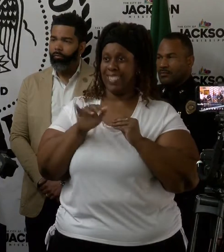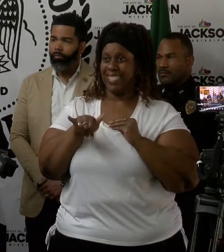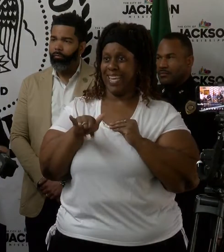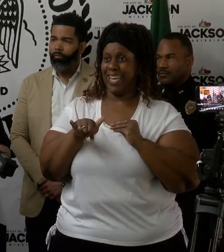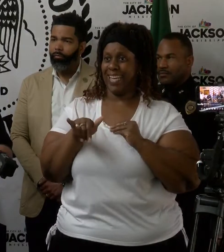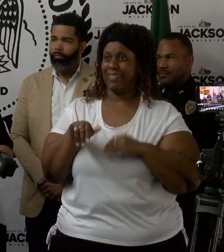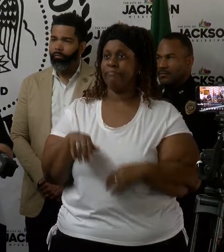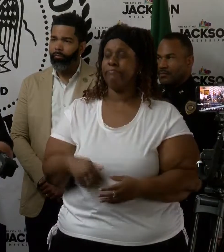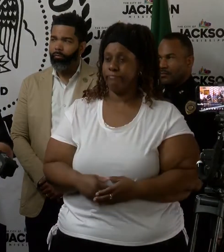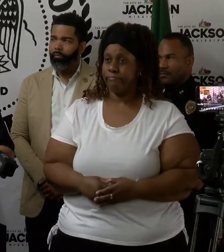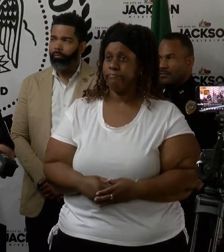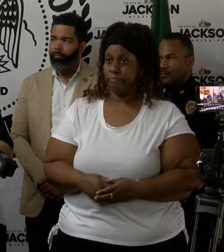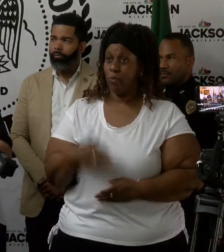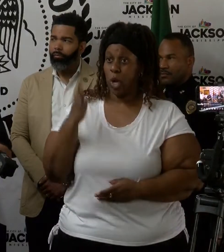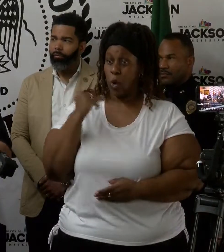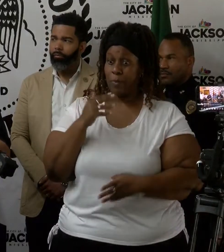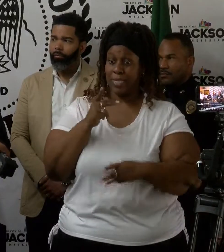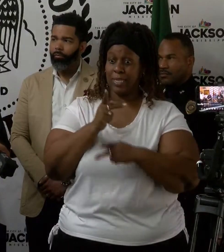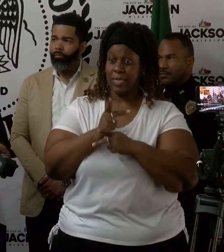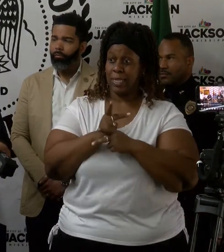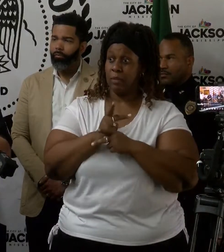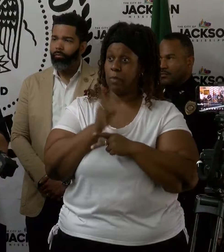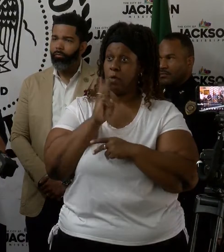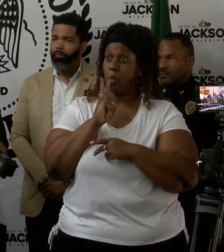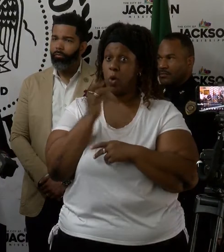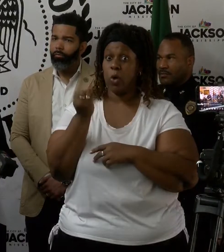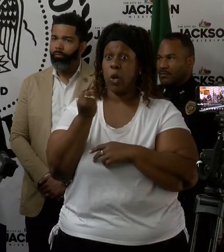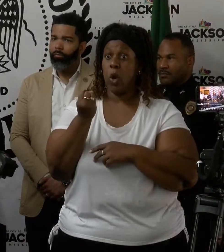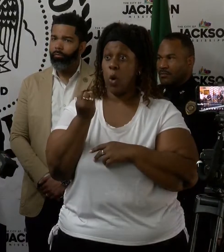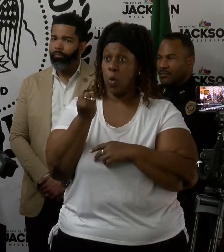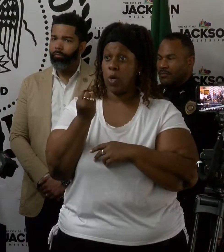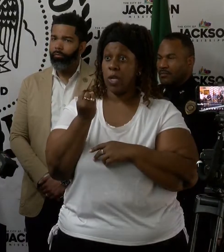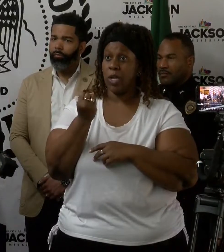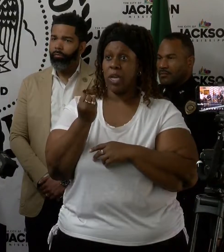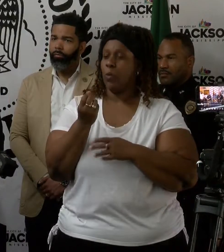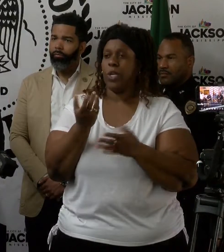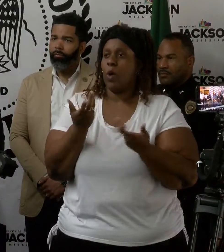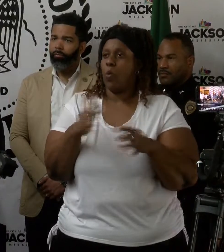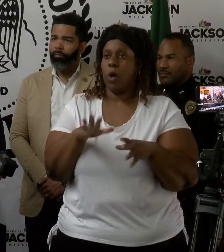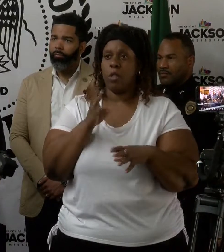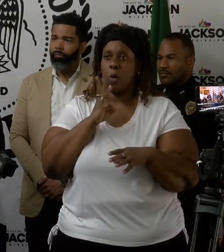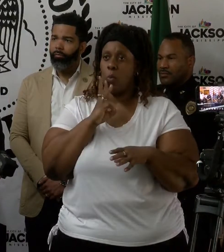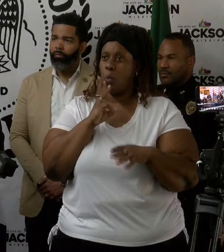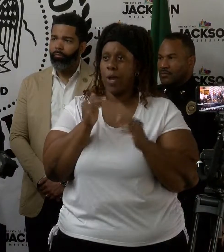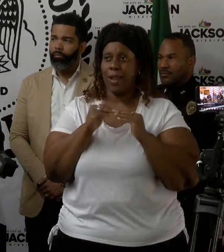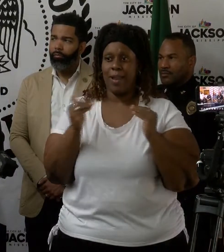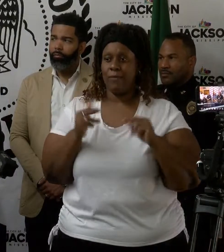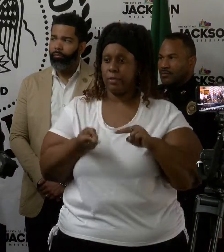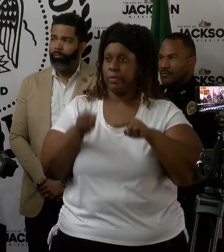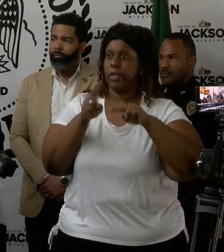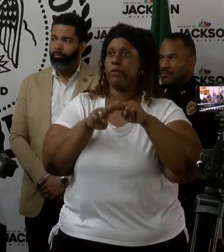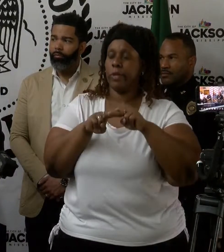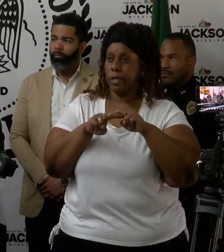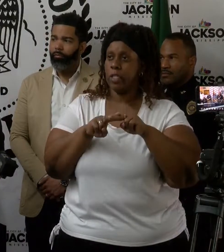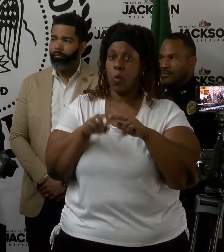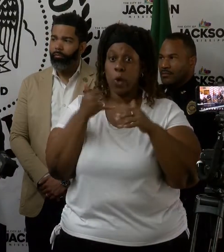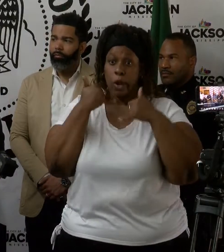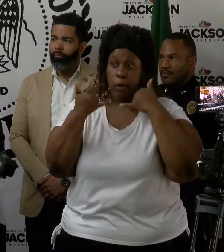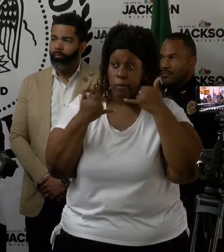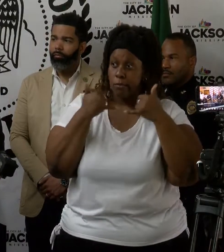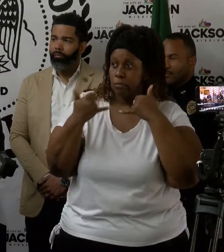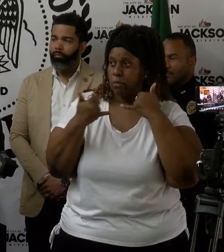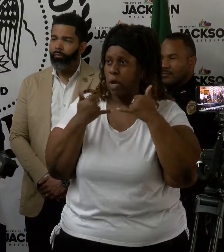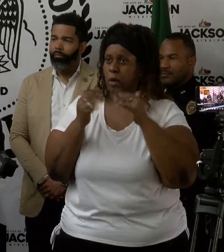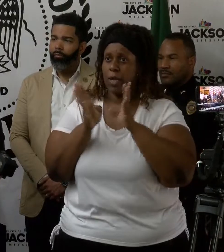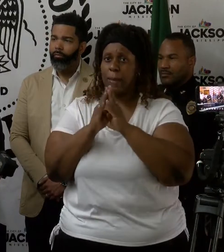try to hold it and go up just as we have to with this. So these calls that we're doing with